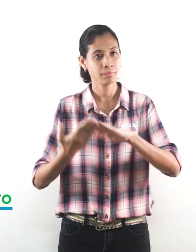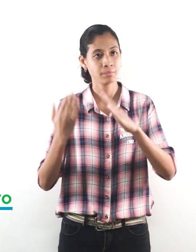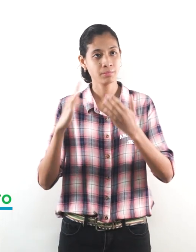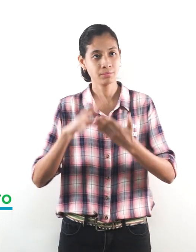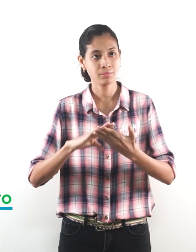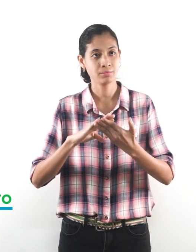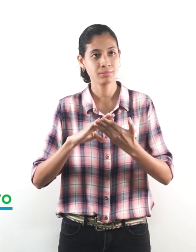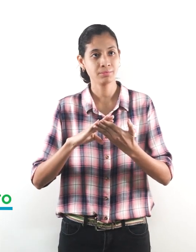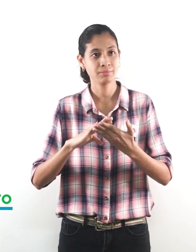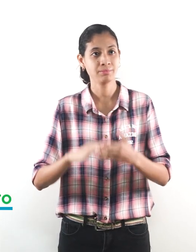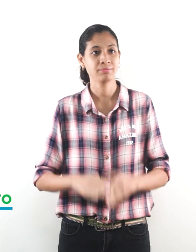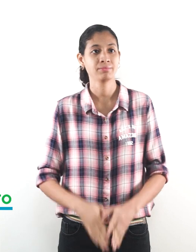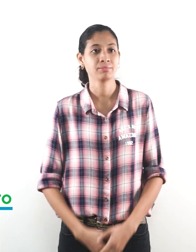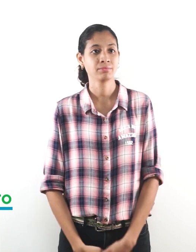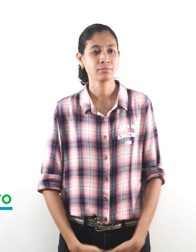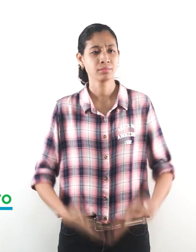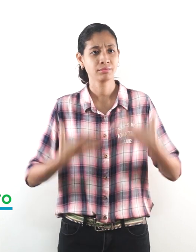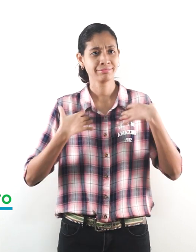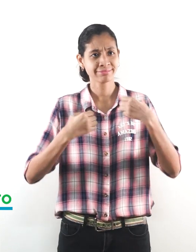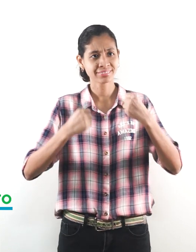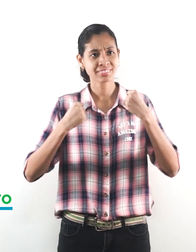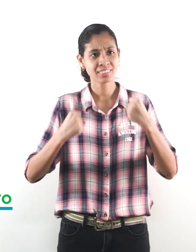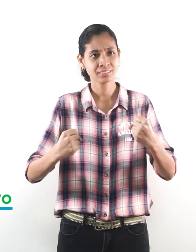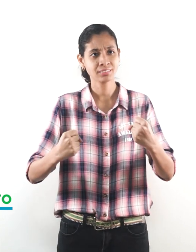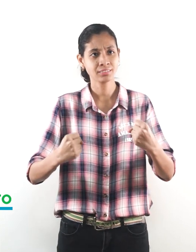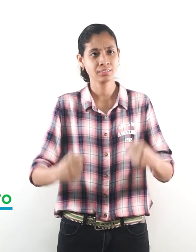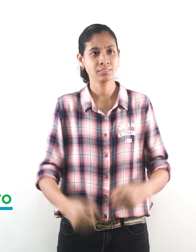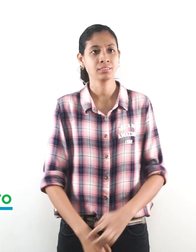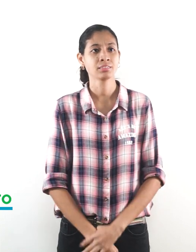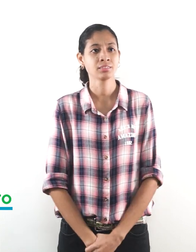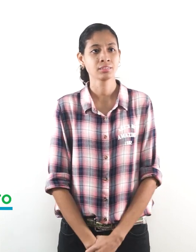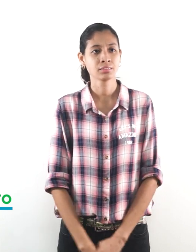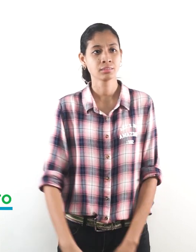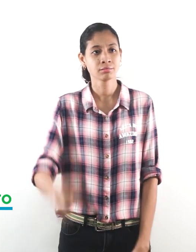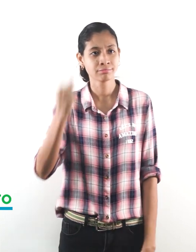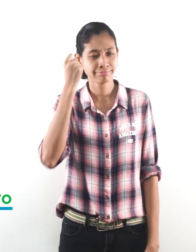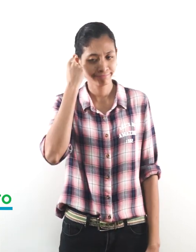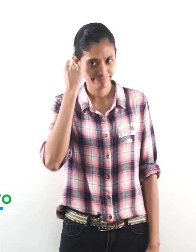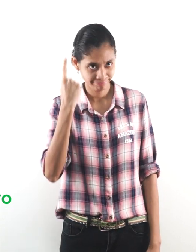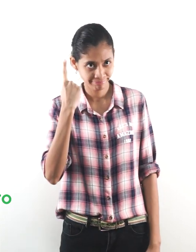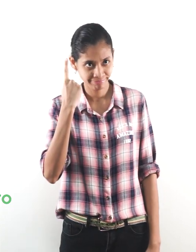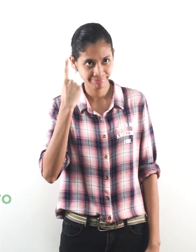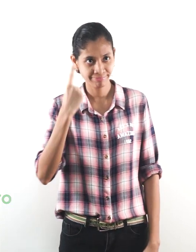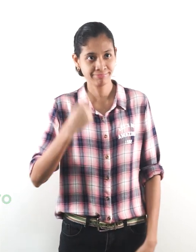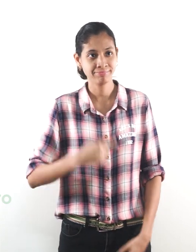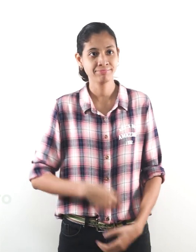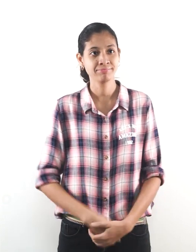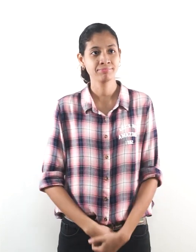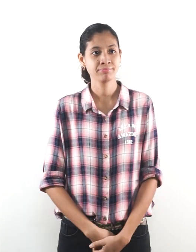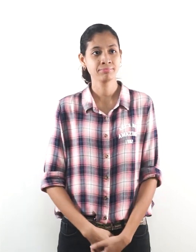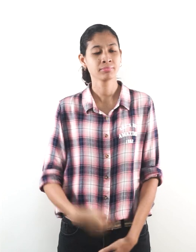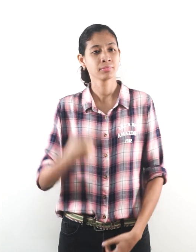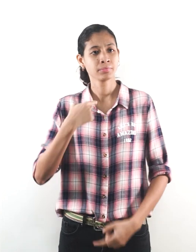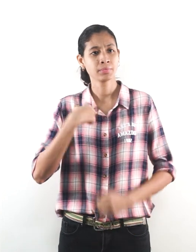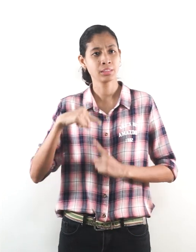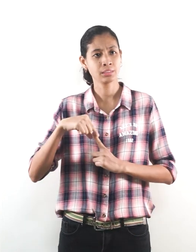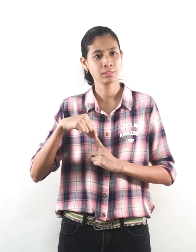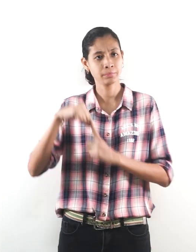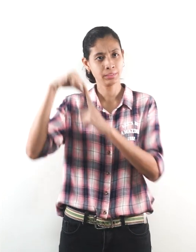strength understand I am Special,